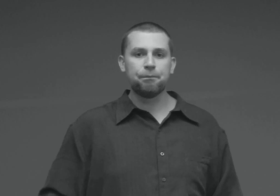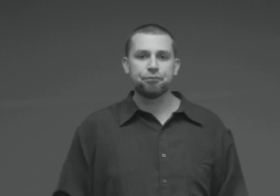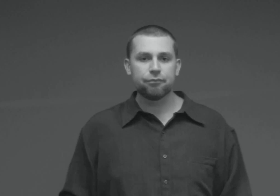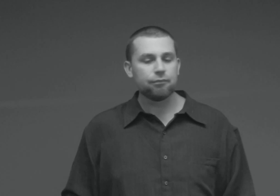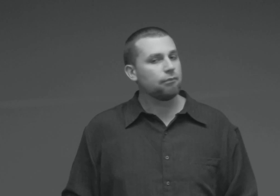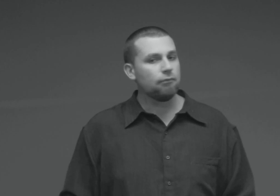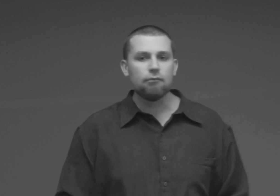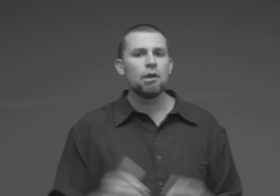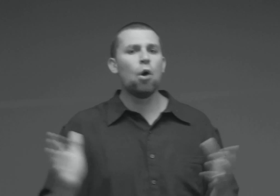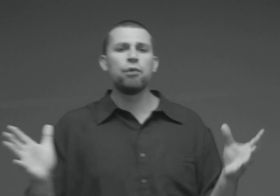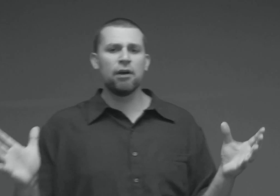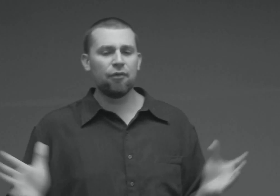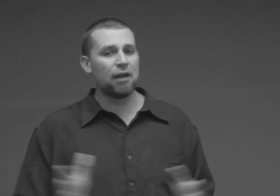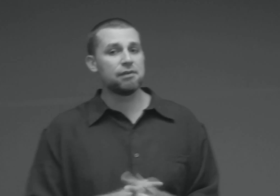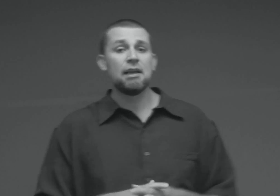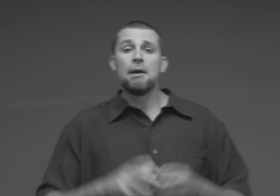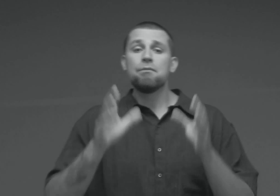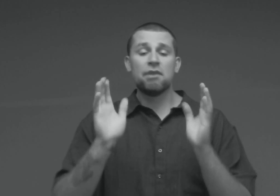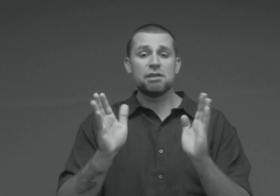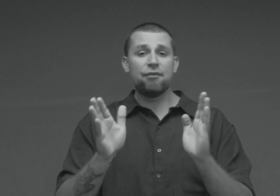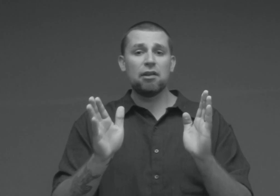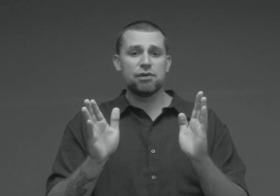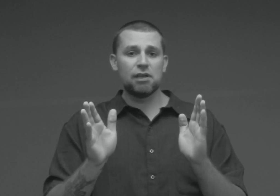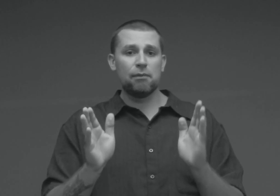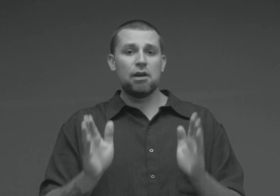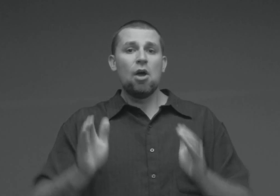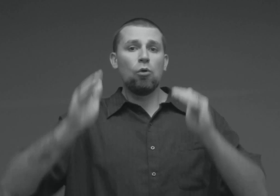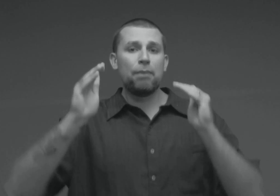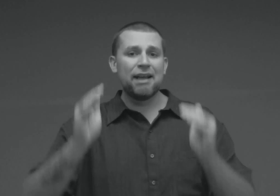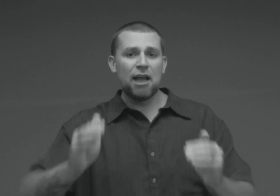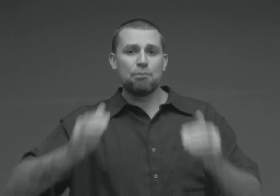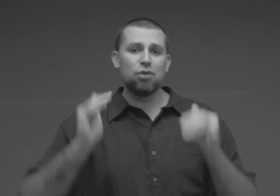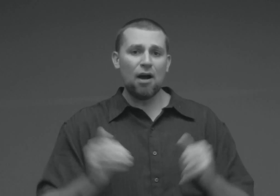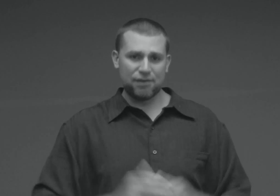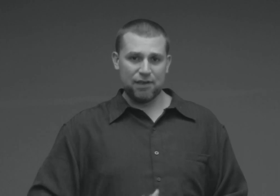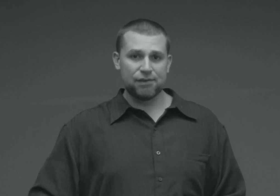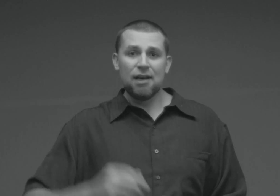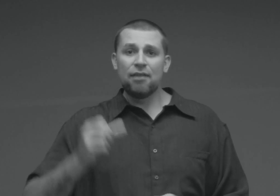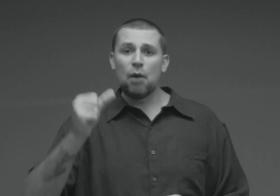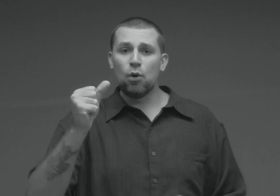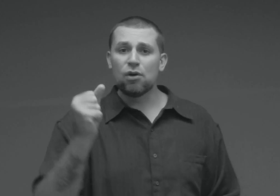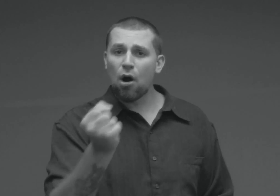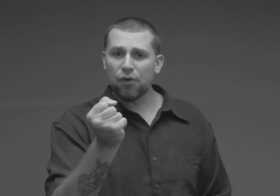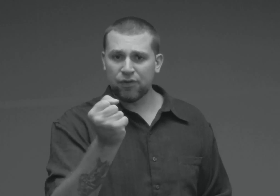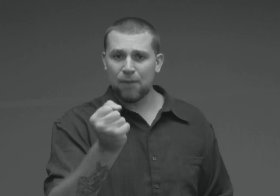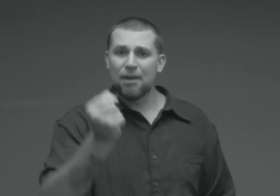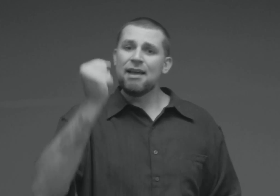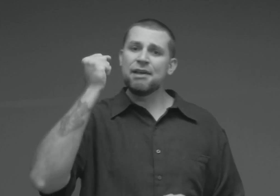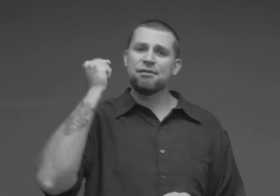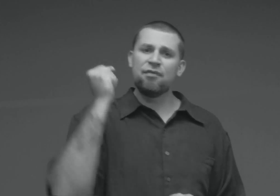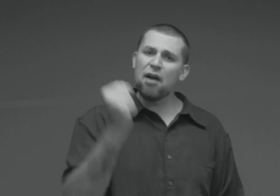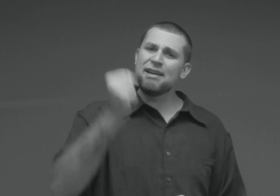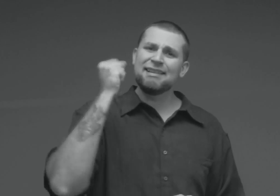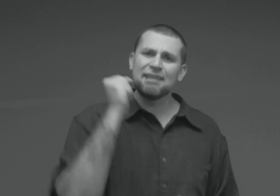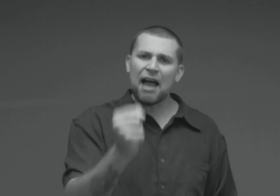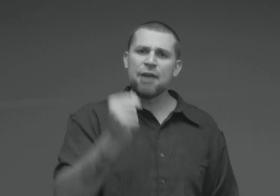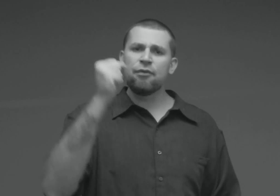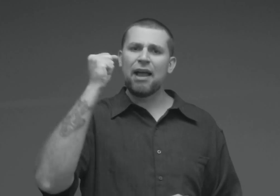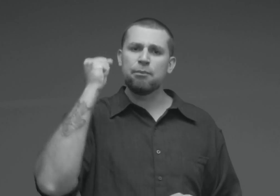Oh dear friends, this fellow salmon will begin a process that will cost him his very life and